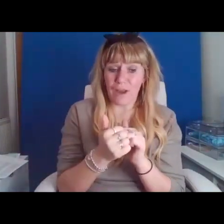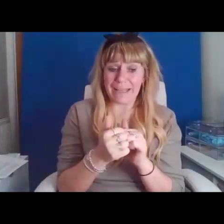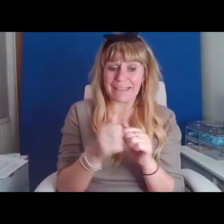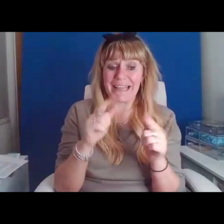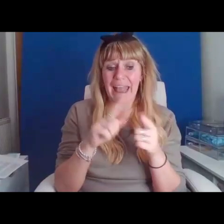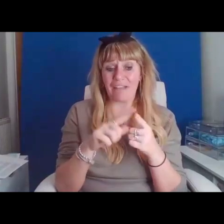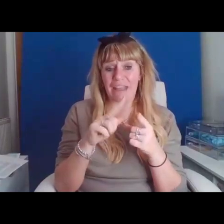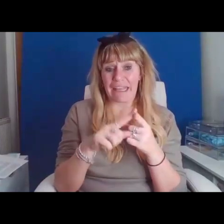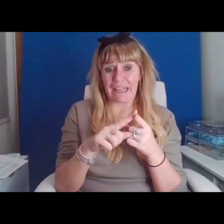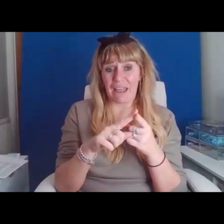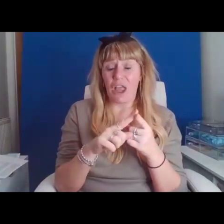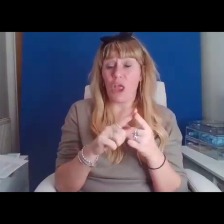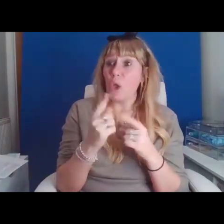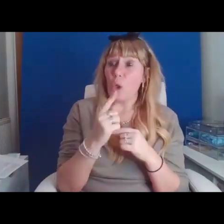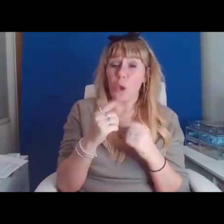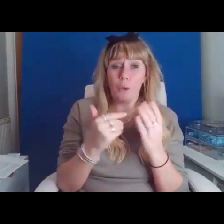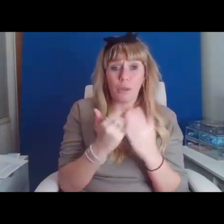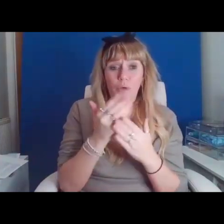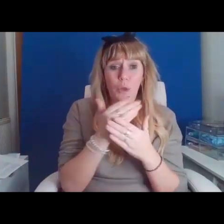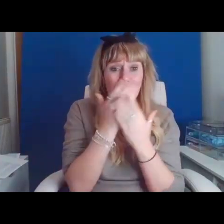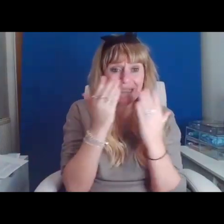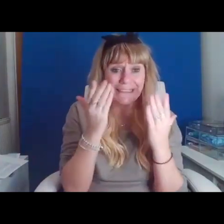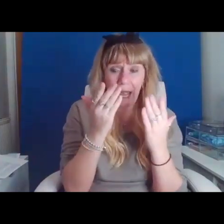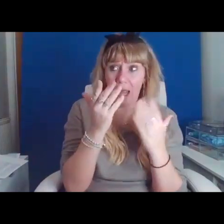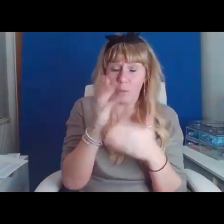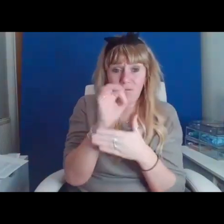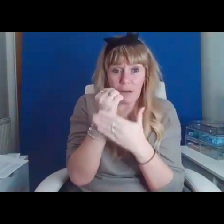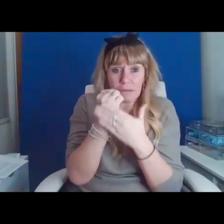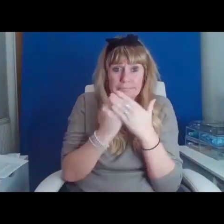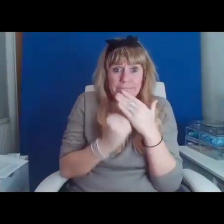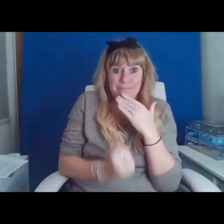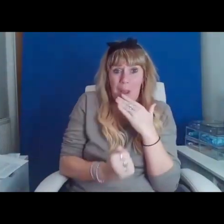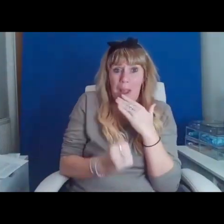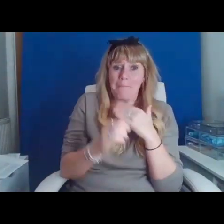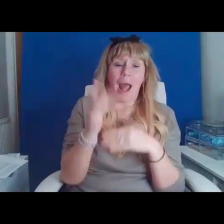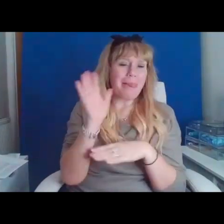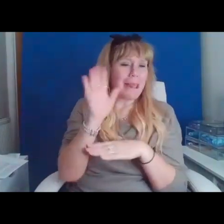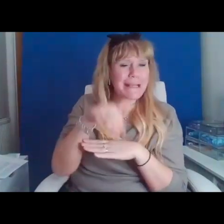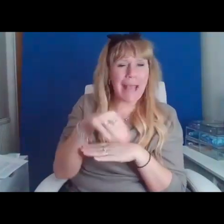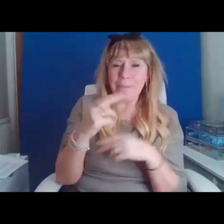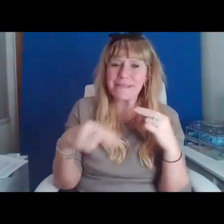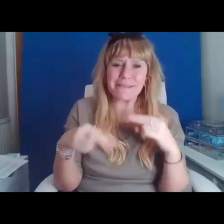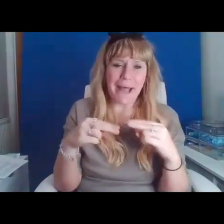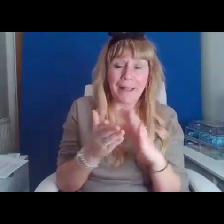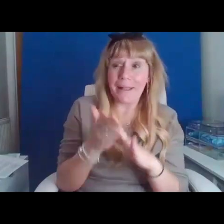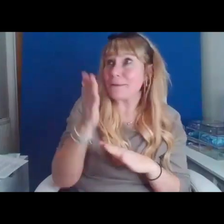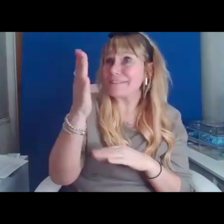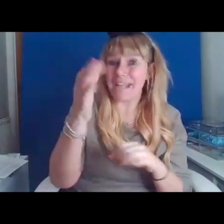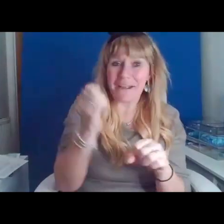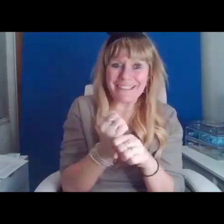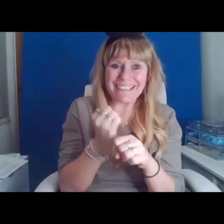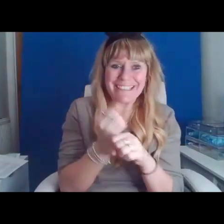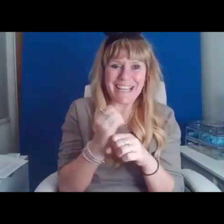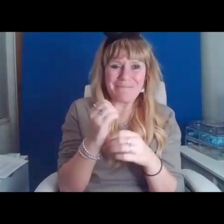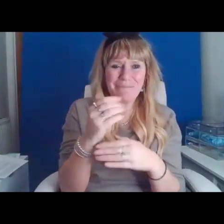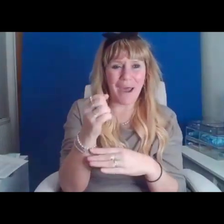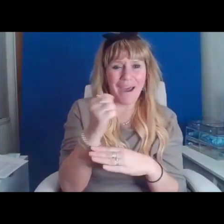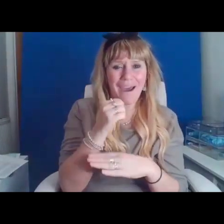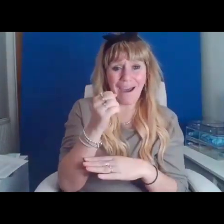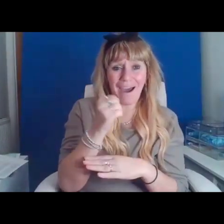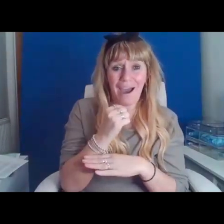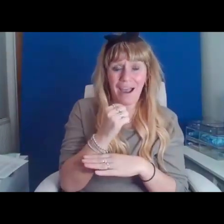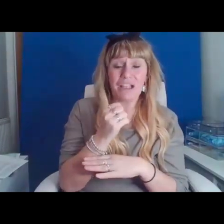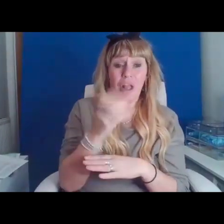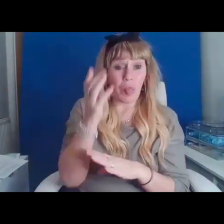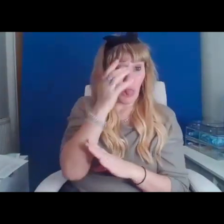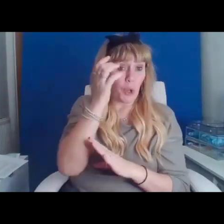hid the campus dancer to ever hit G-Bar. The Queen outlived my dad's friend Kim, whose glamorous